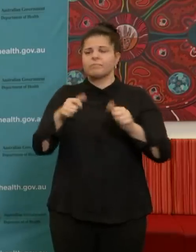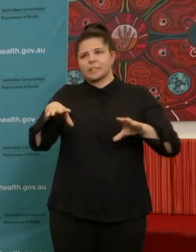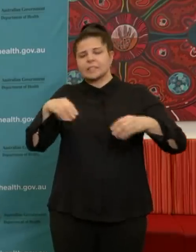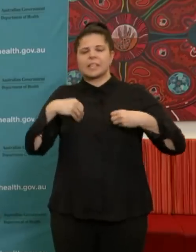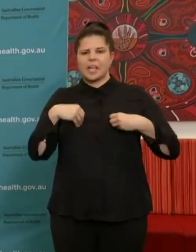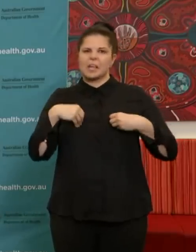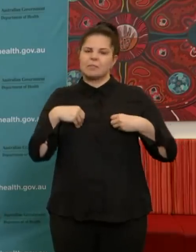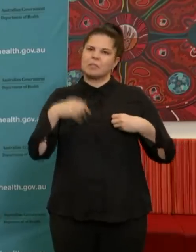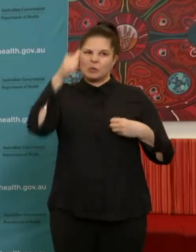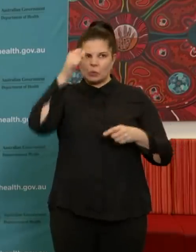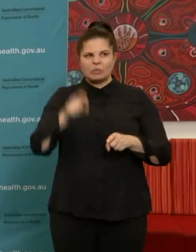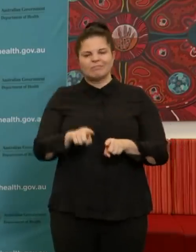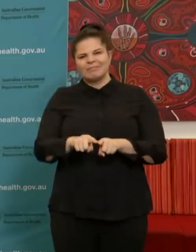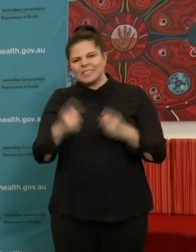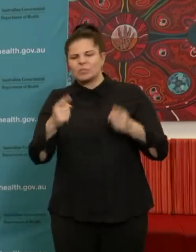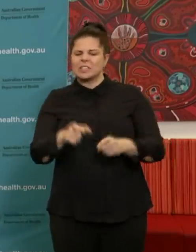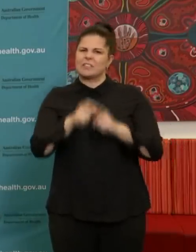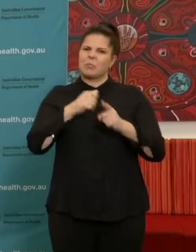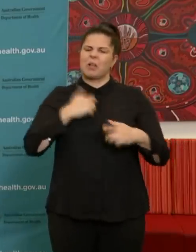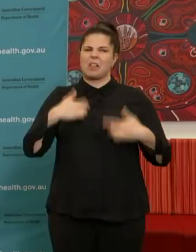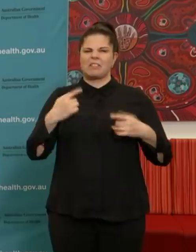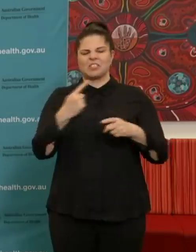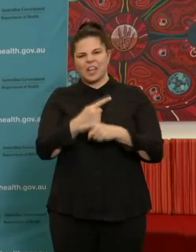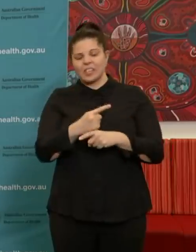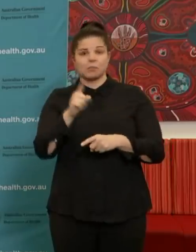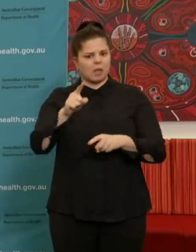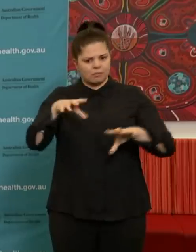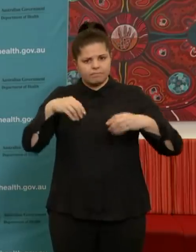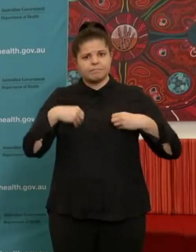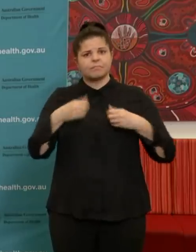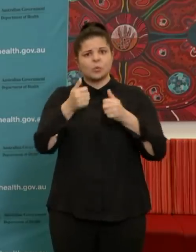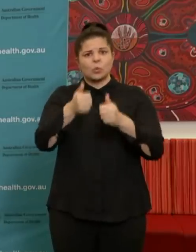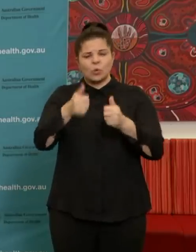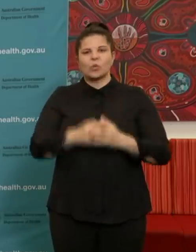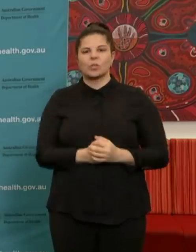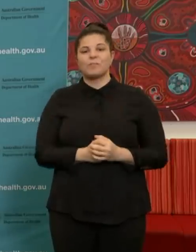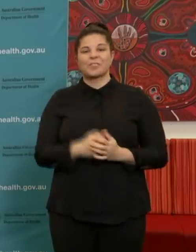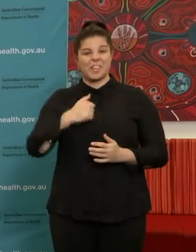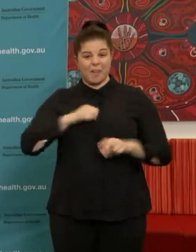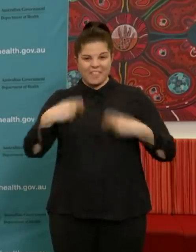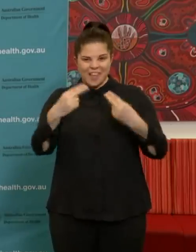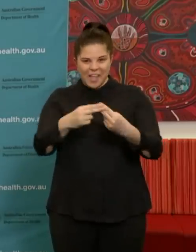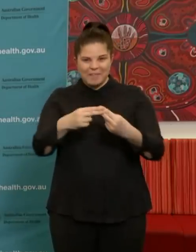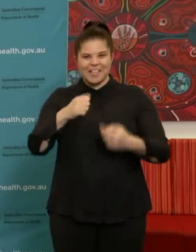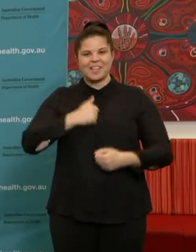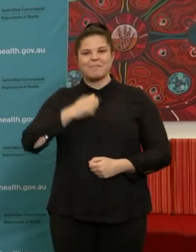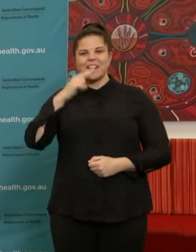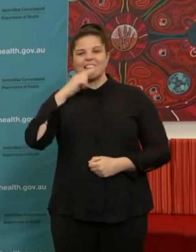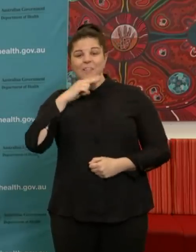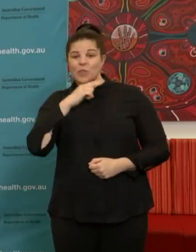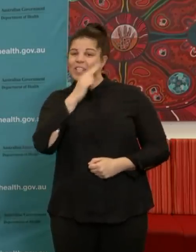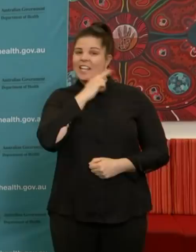ways of living. Even in my own family, I know that my nieces and nephews, for example, very, very active,